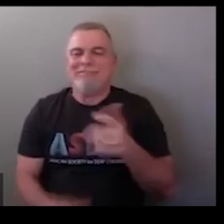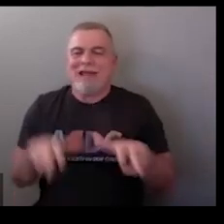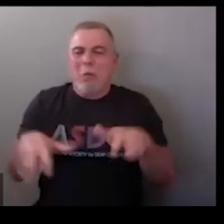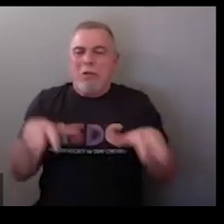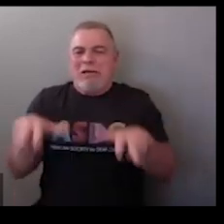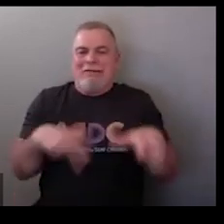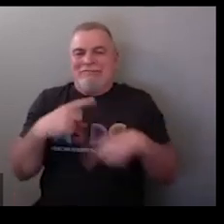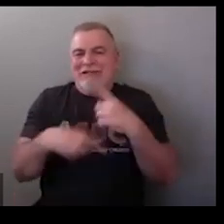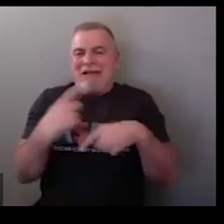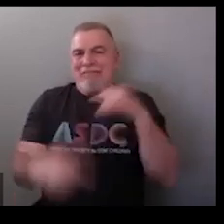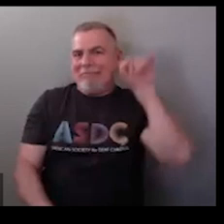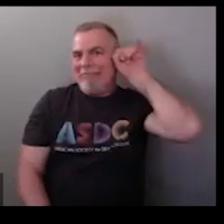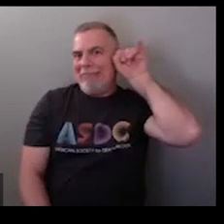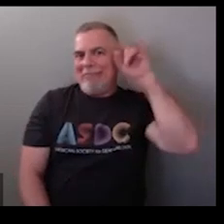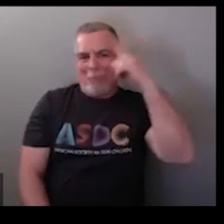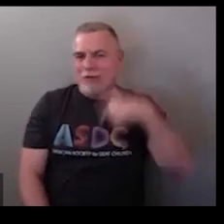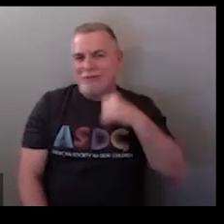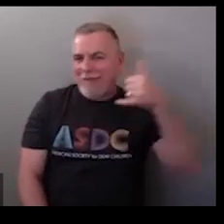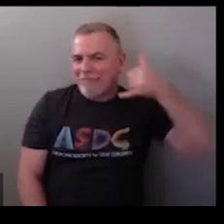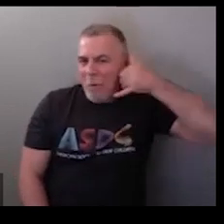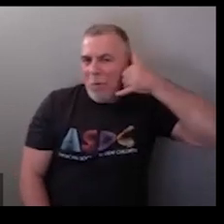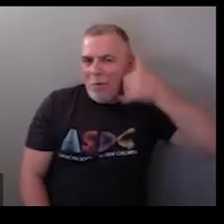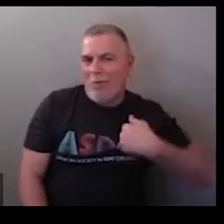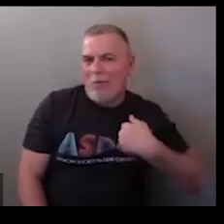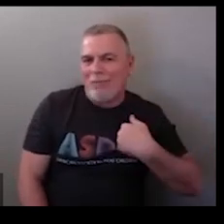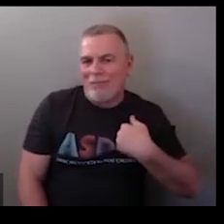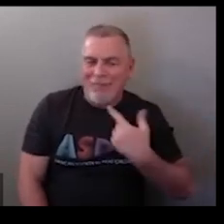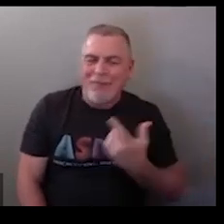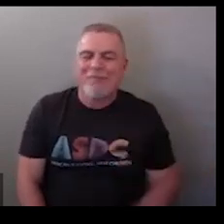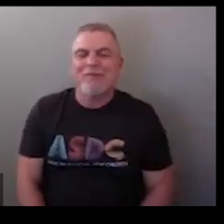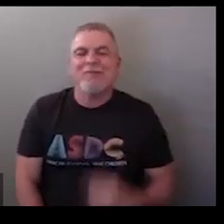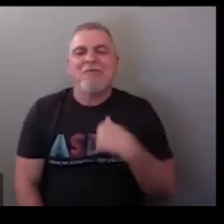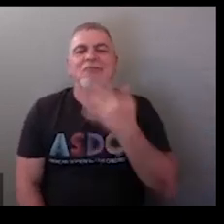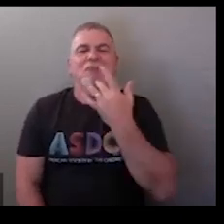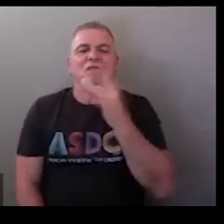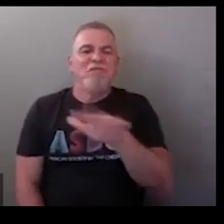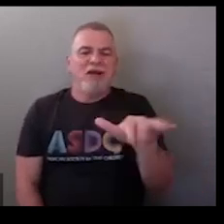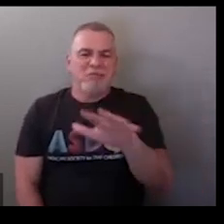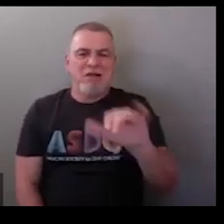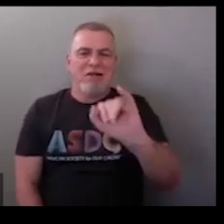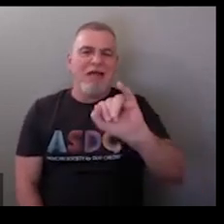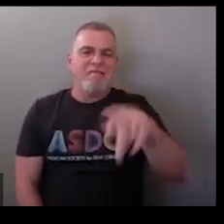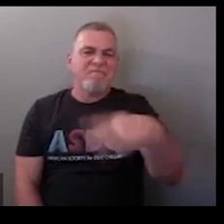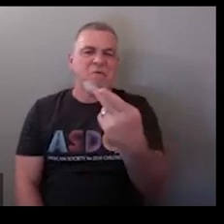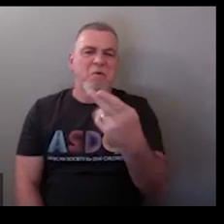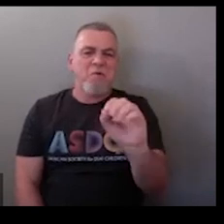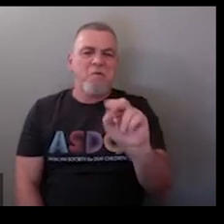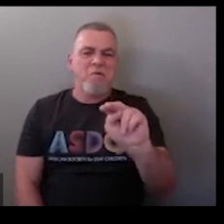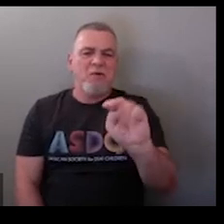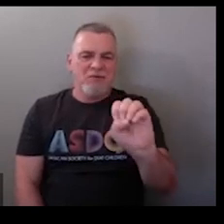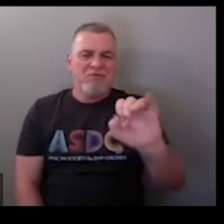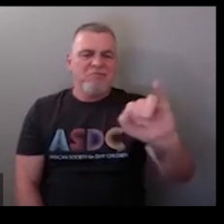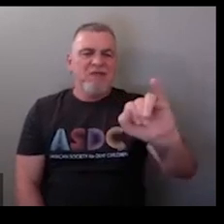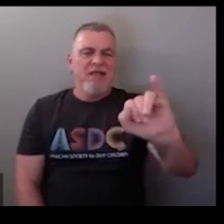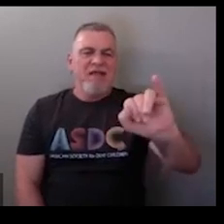i'm not crazy about that one i think it's kind of awkward you know because i don't use it in that way so i typically spell